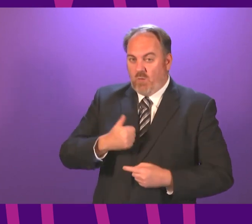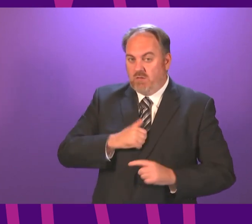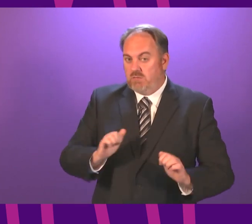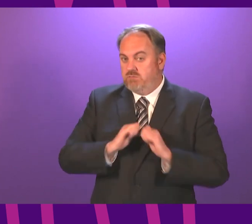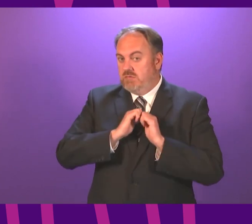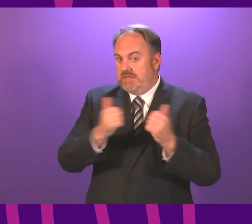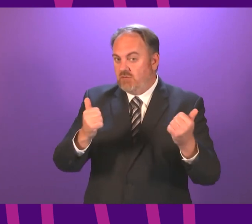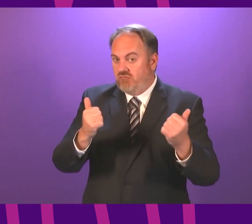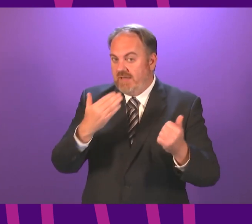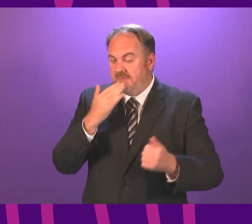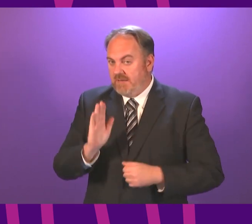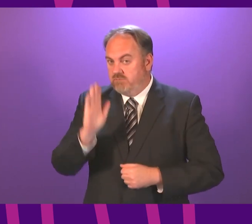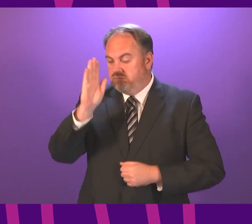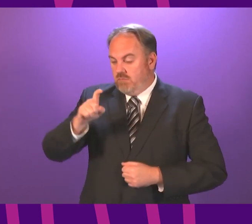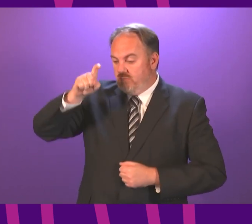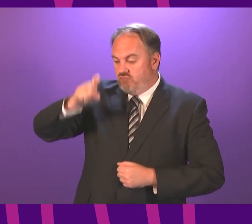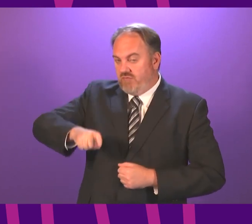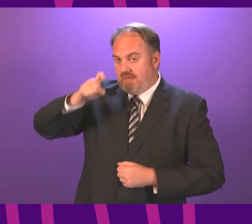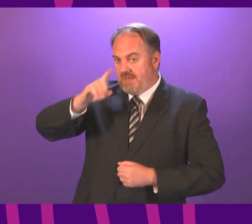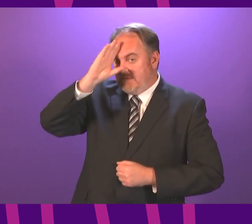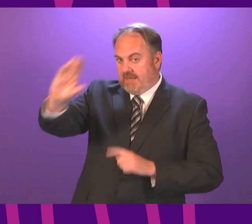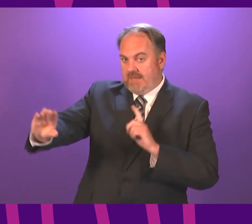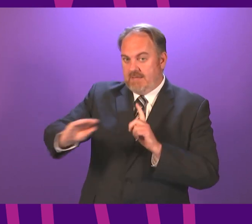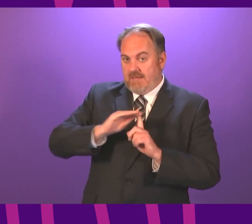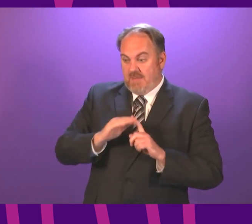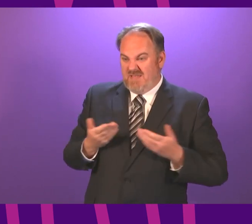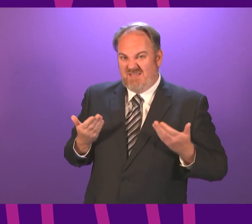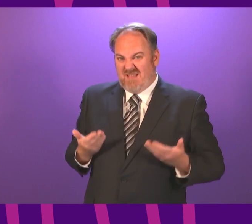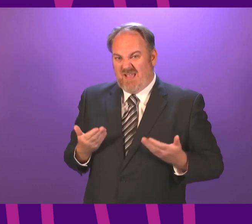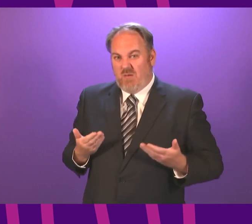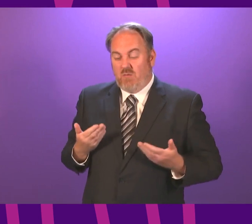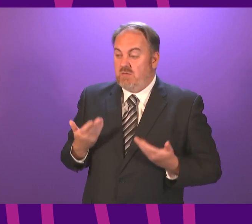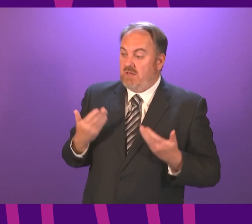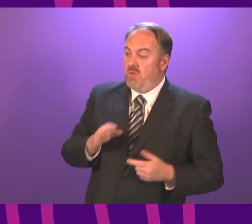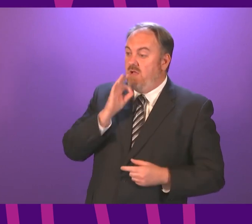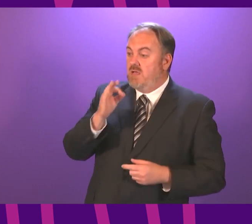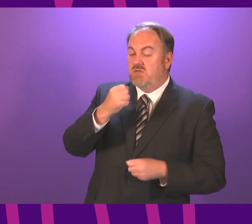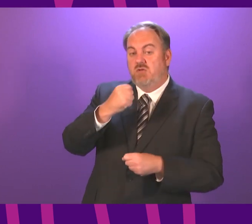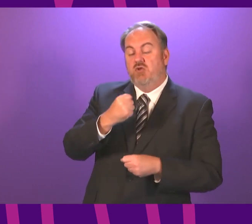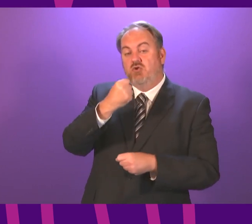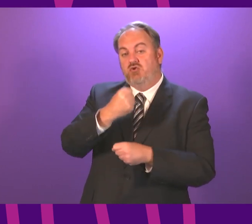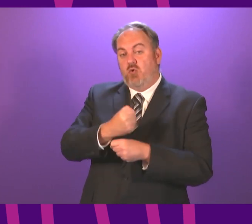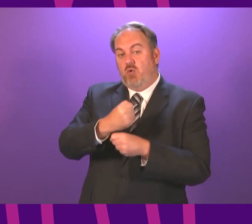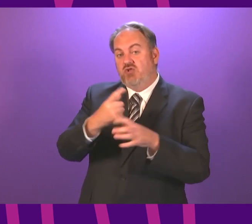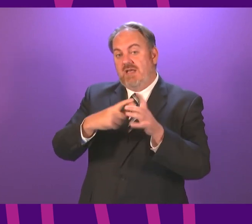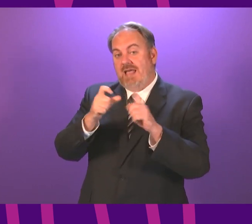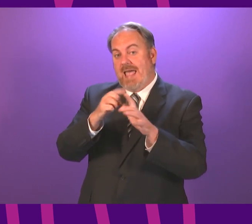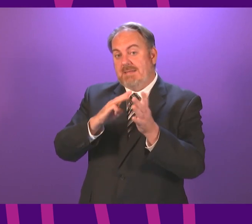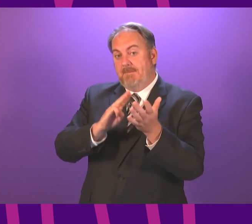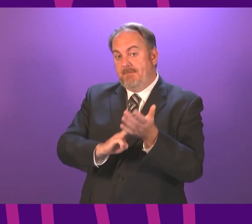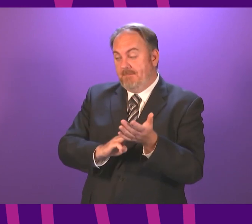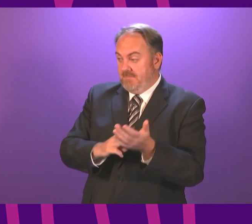the motion should press their request to speak button now. And I call on George Adam to speak to and move the motion.